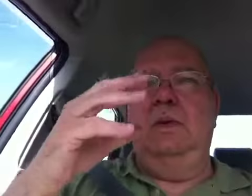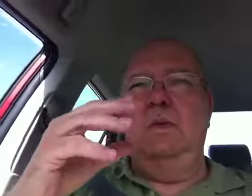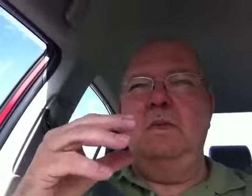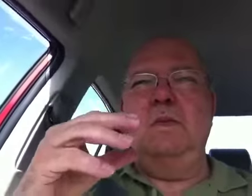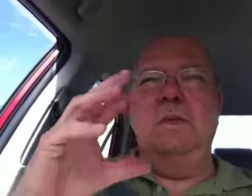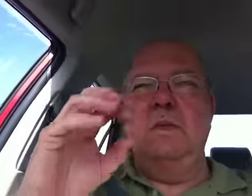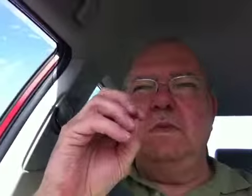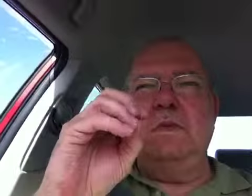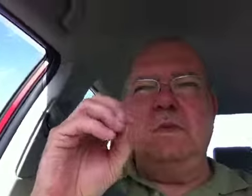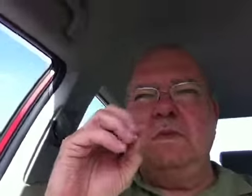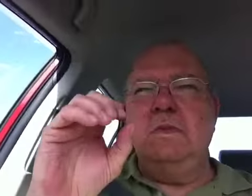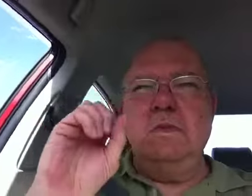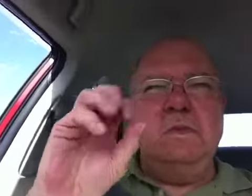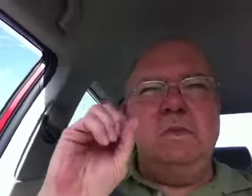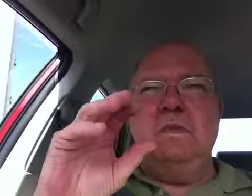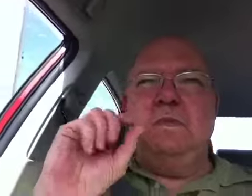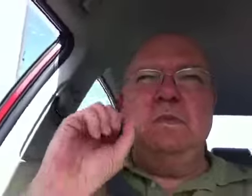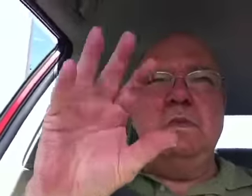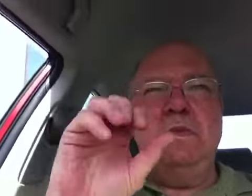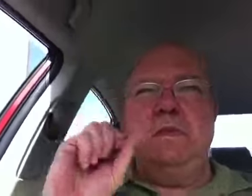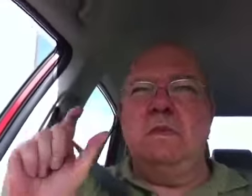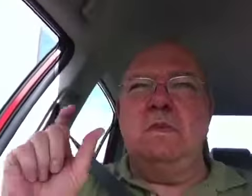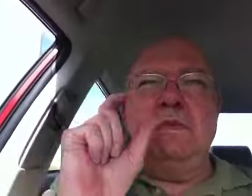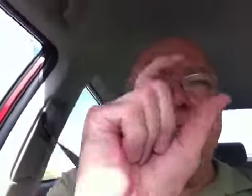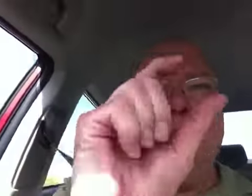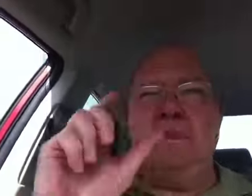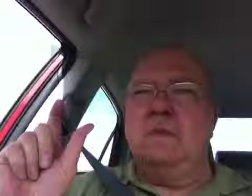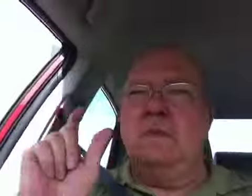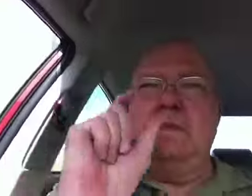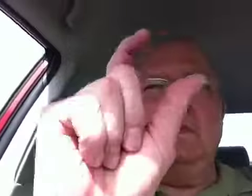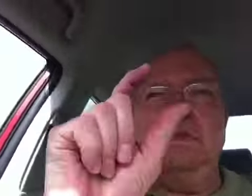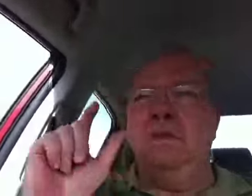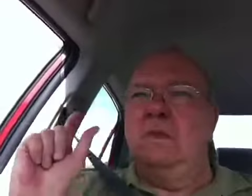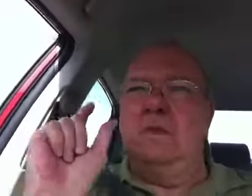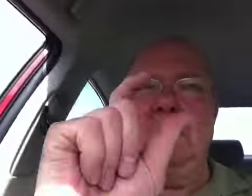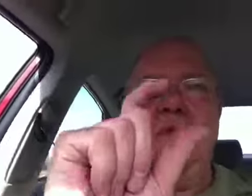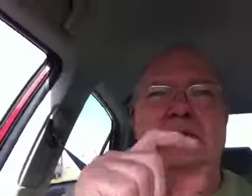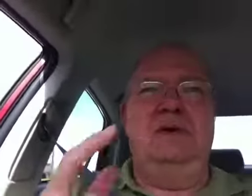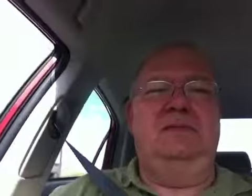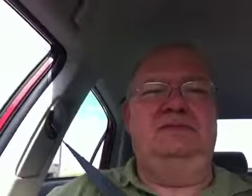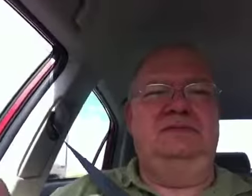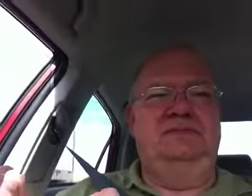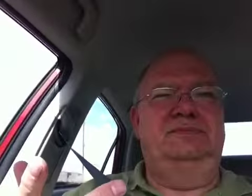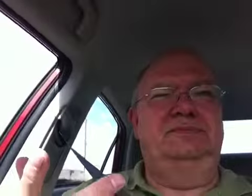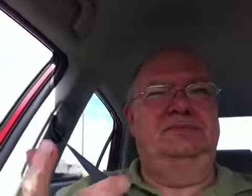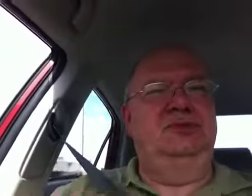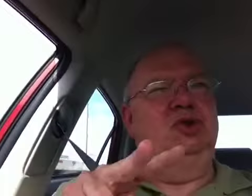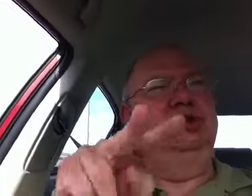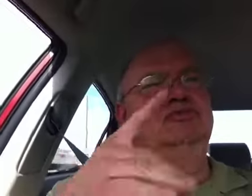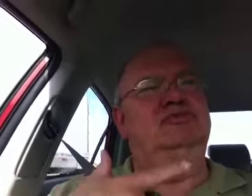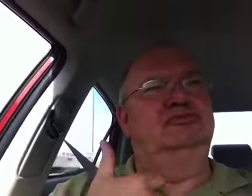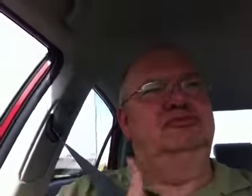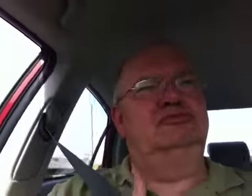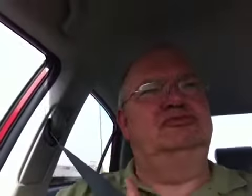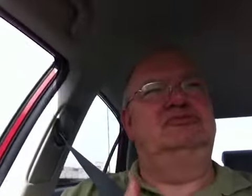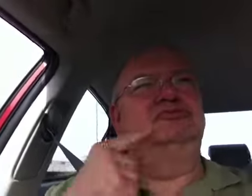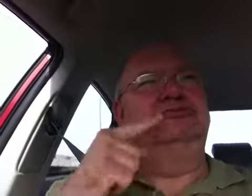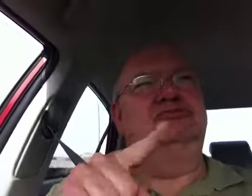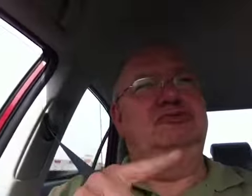you where the storms are and what you need to do to stay out of our way. So keep in here to be entertaining, and warm cattle space.